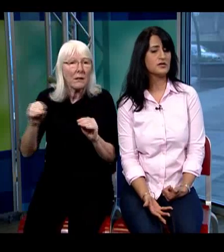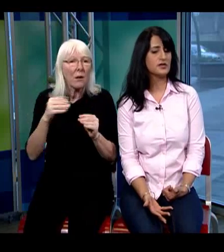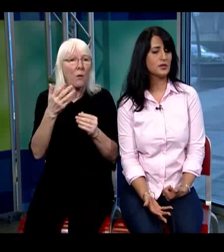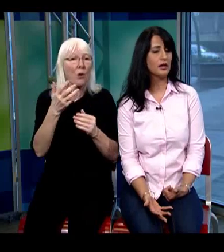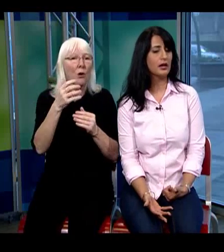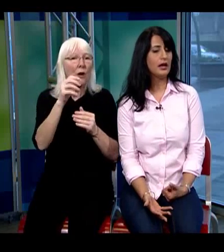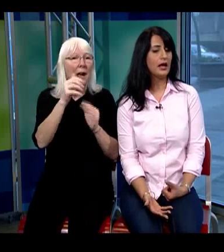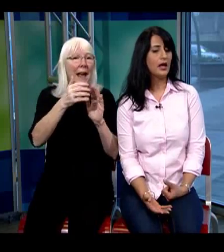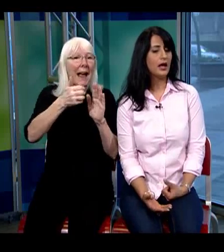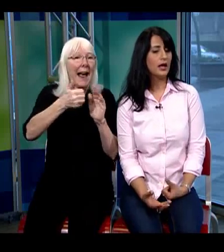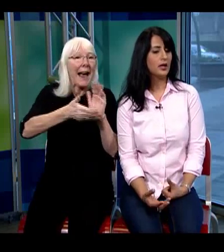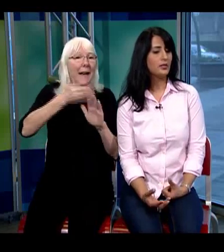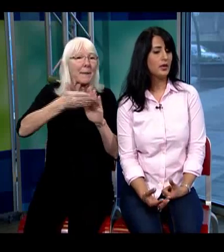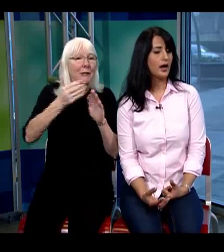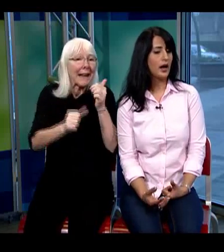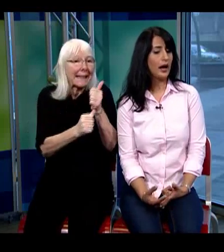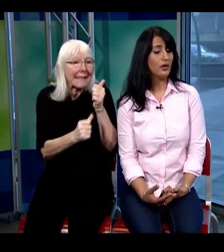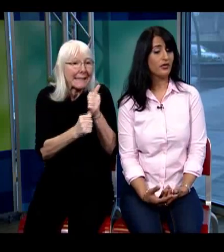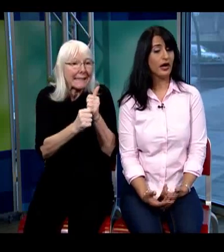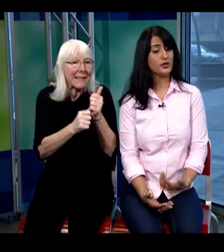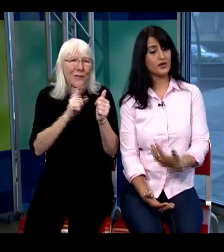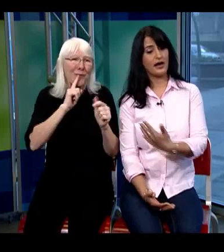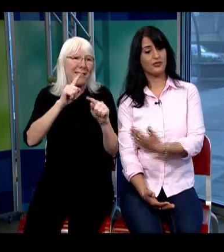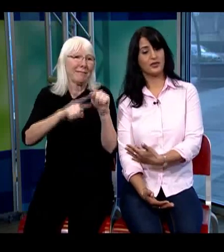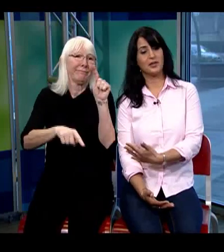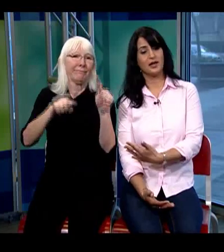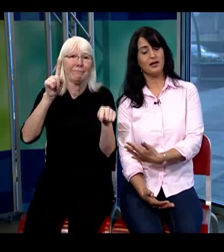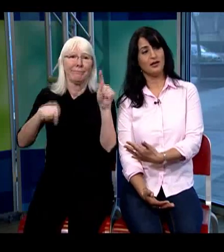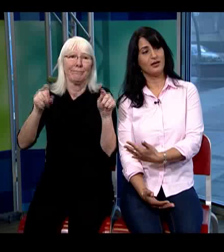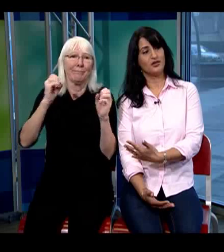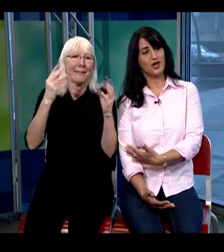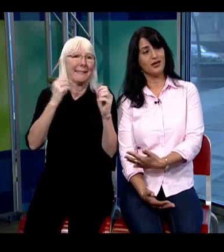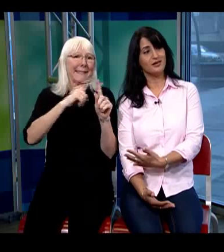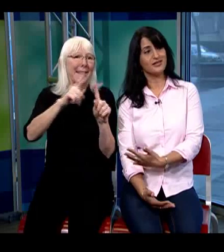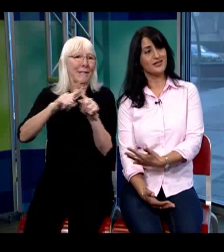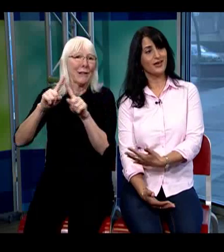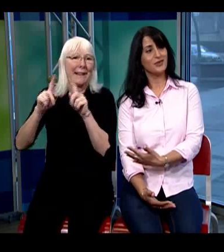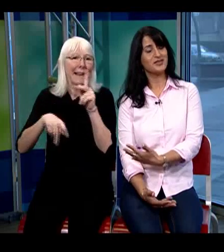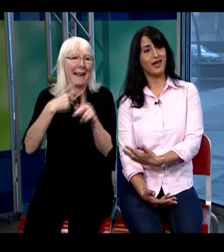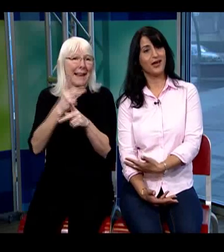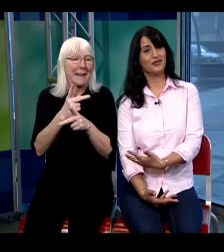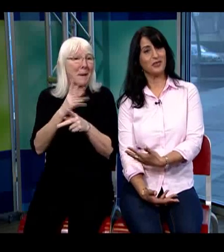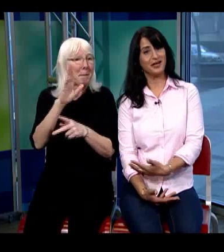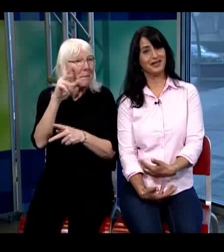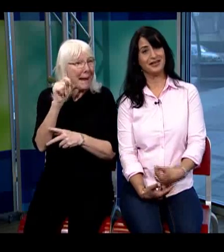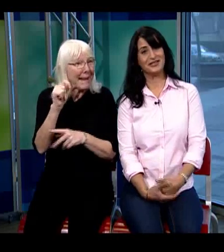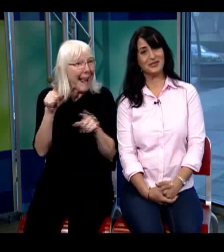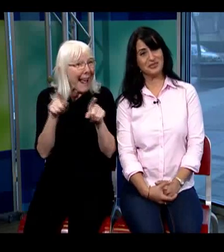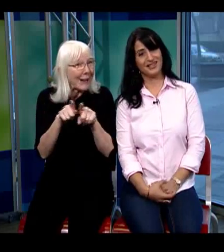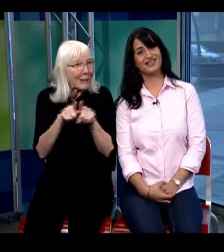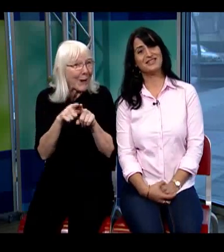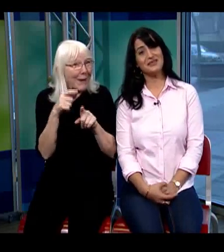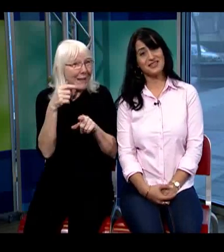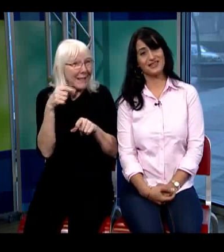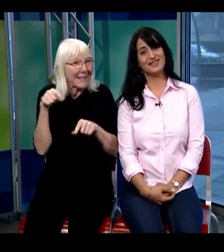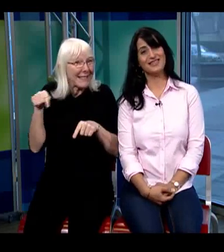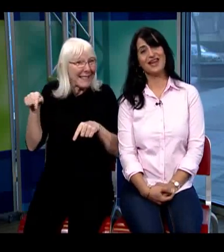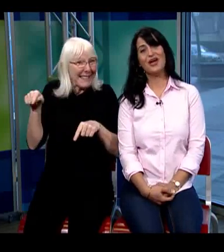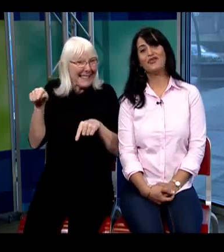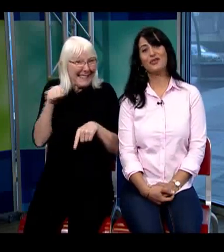as well however i also have with me janice who's the head of medical and interpreting services for